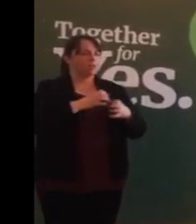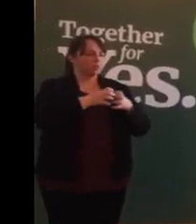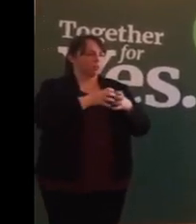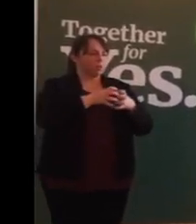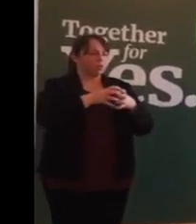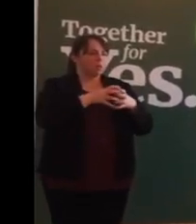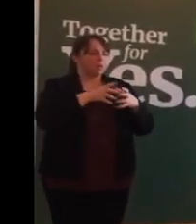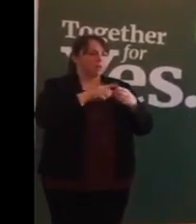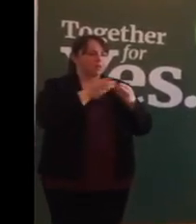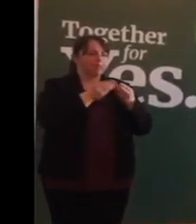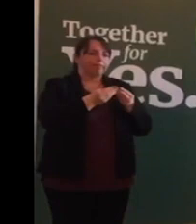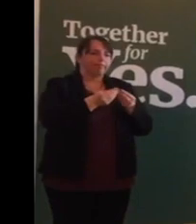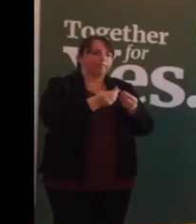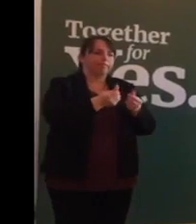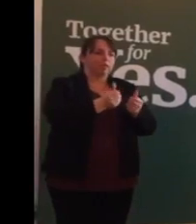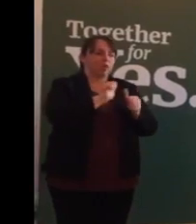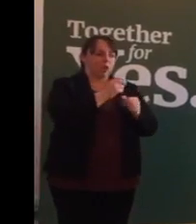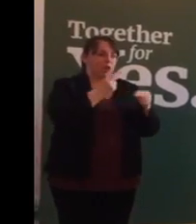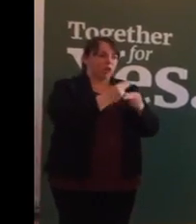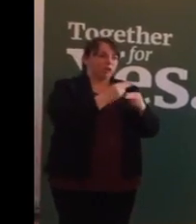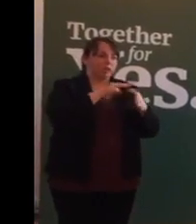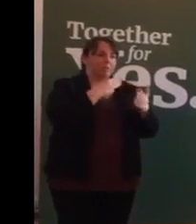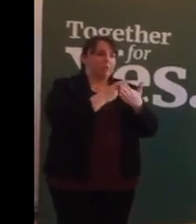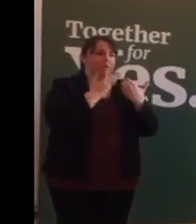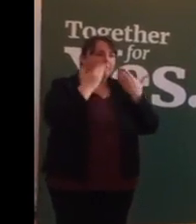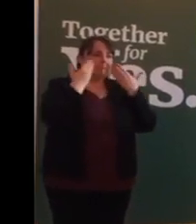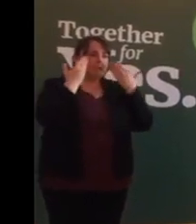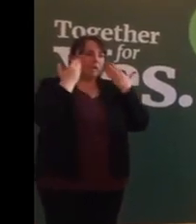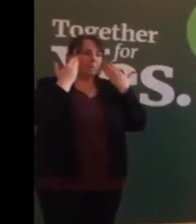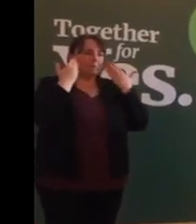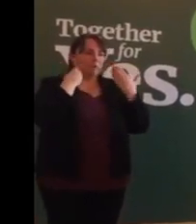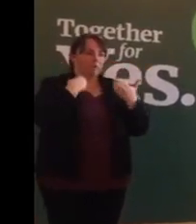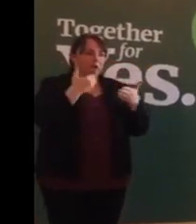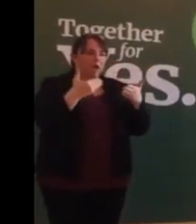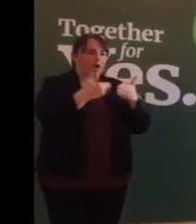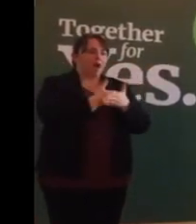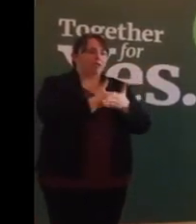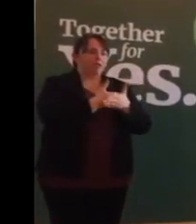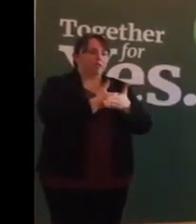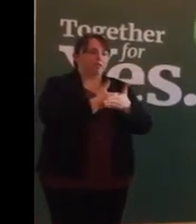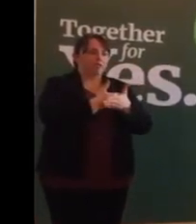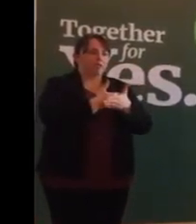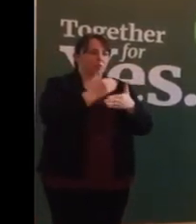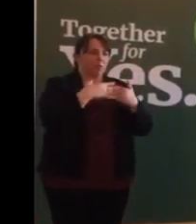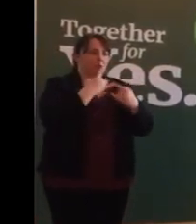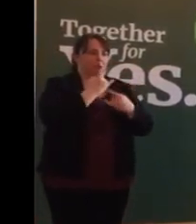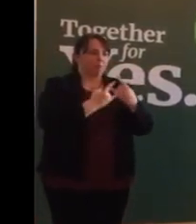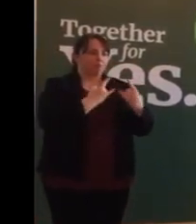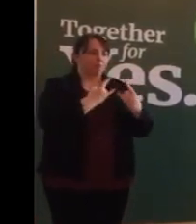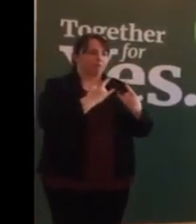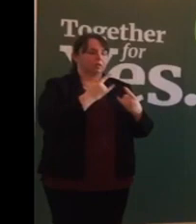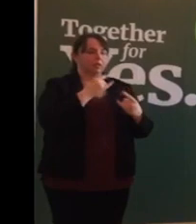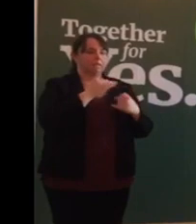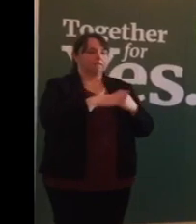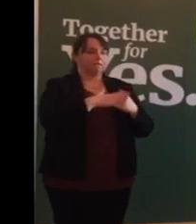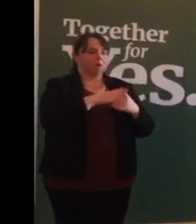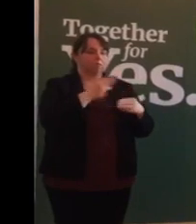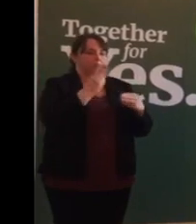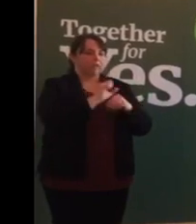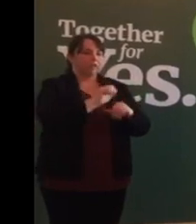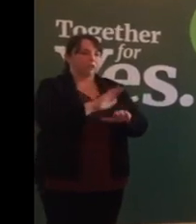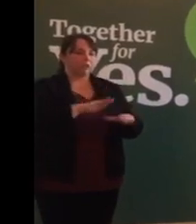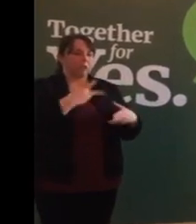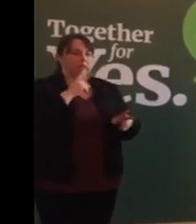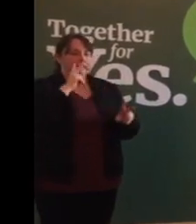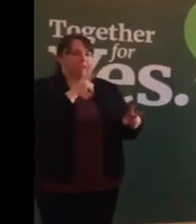deteriorated, her nurses applied makeup in an effort to hide what was happening for the sake of her children and